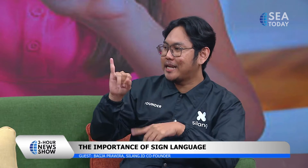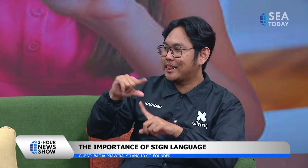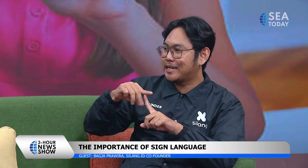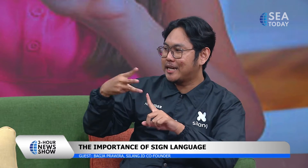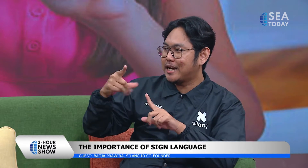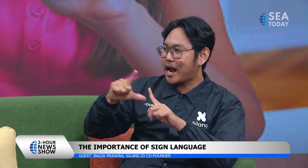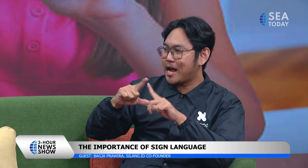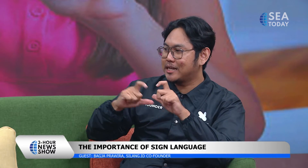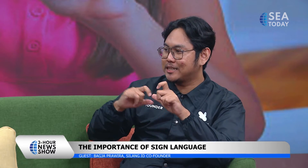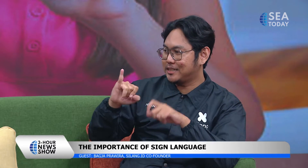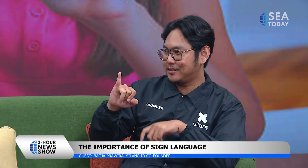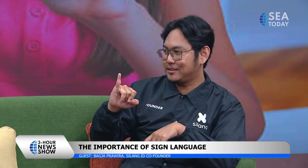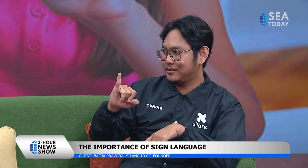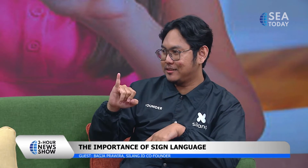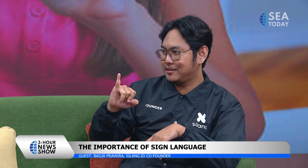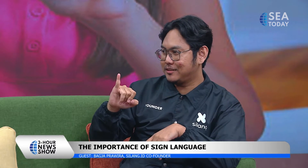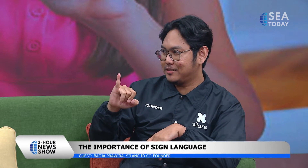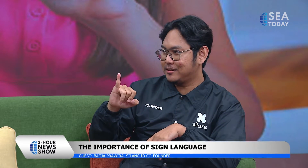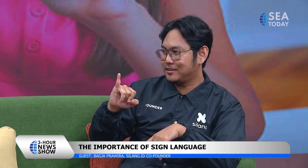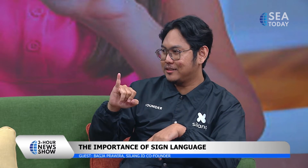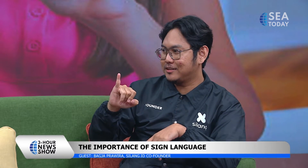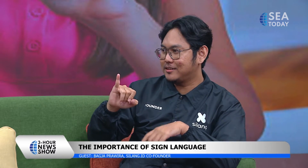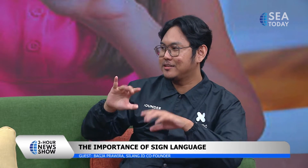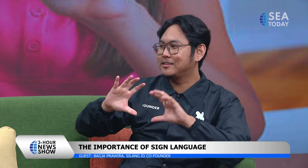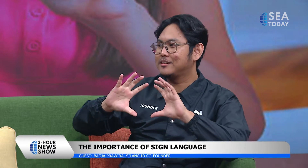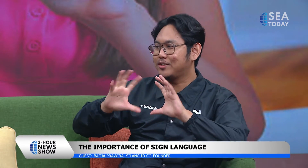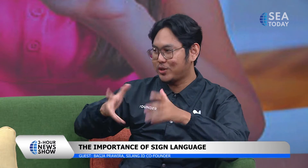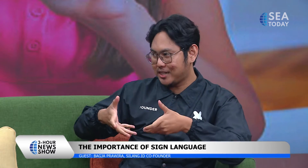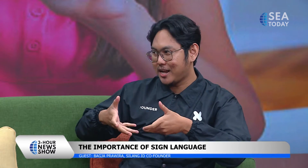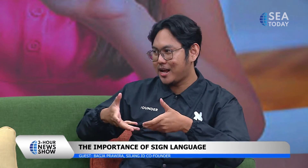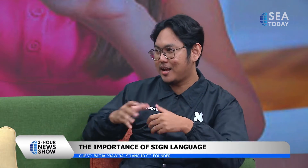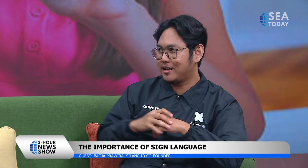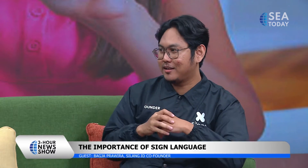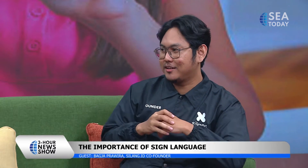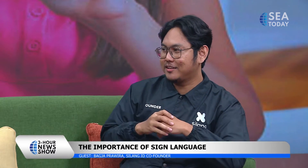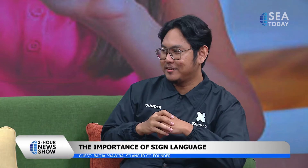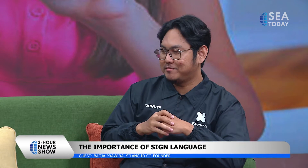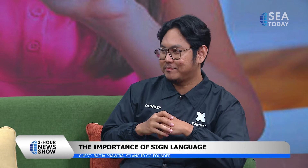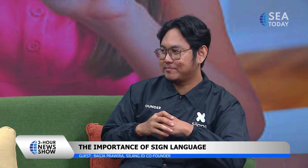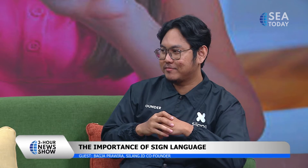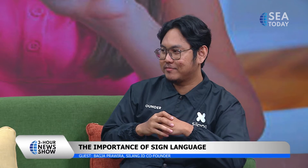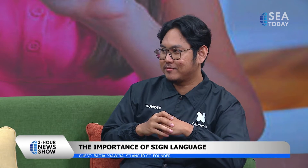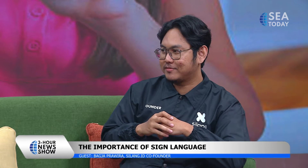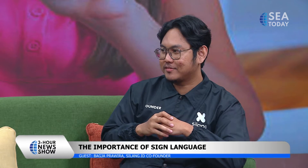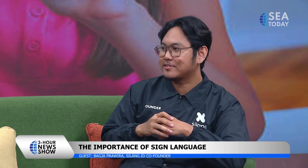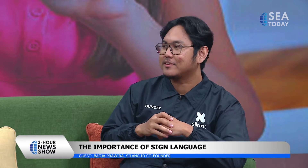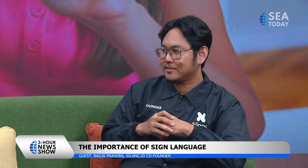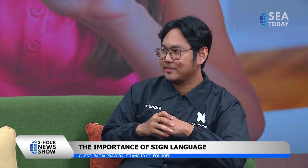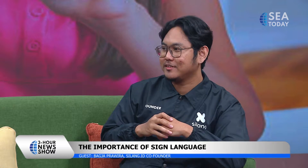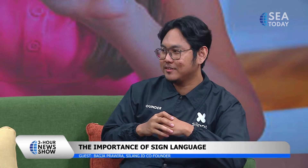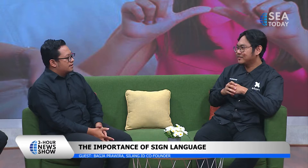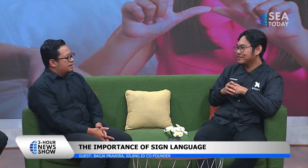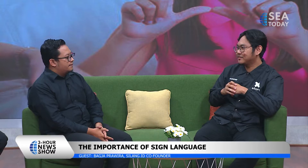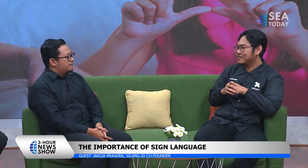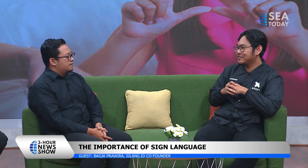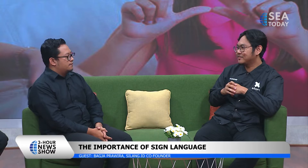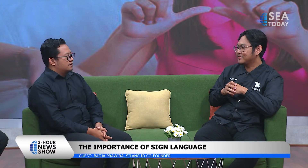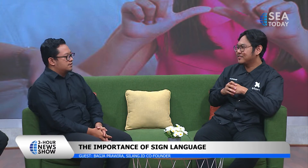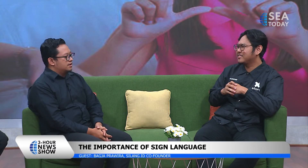so the the literacy the the literacy understanding for the deaf people was only